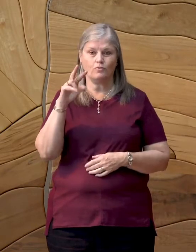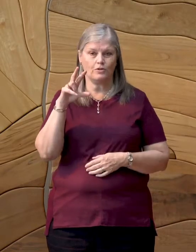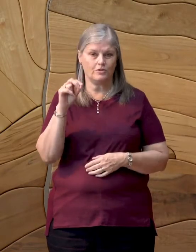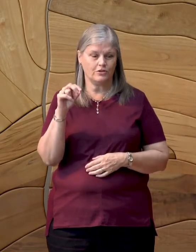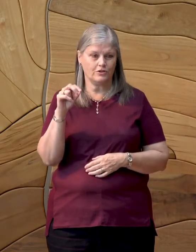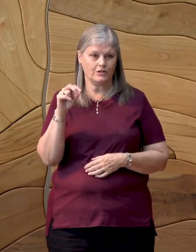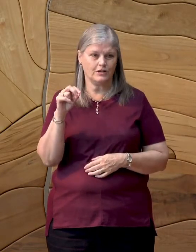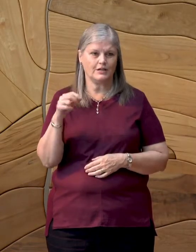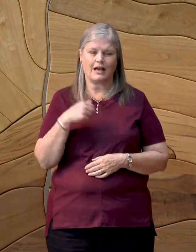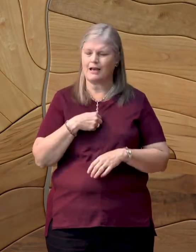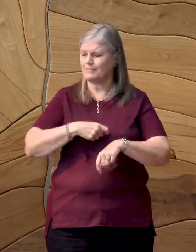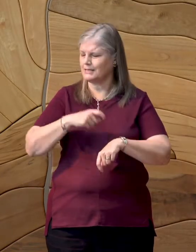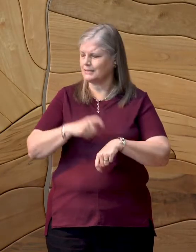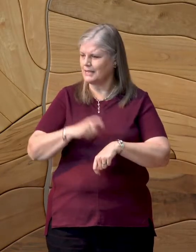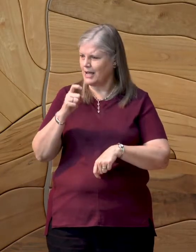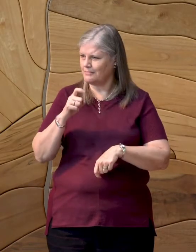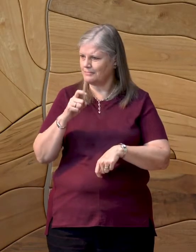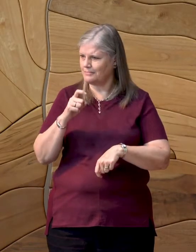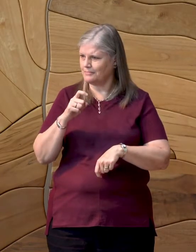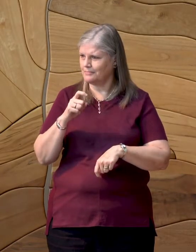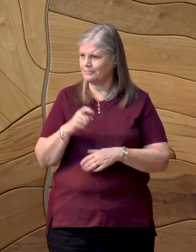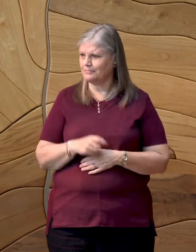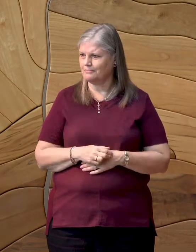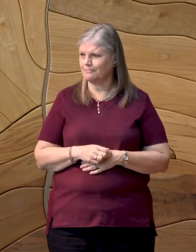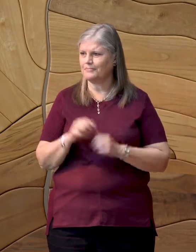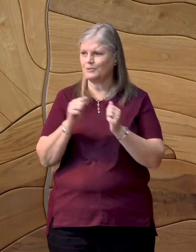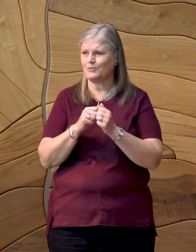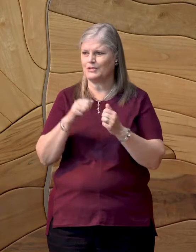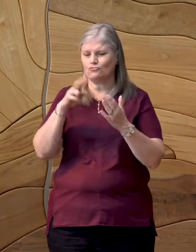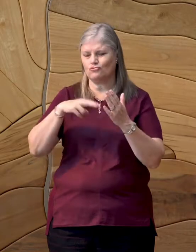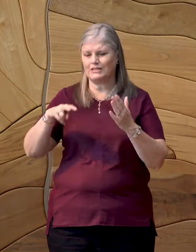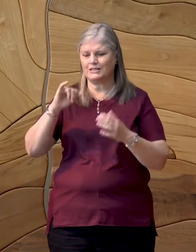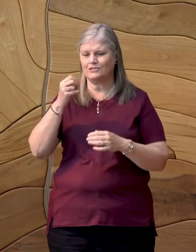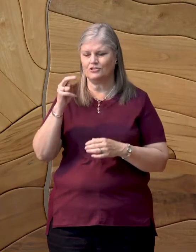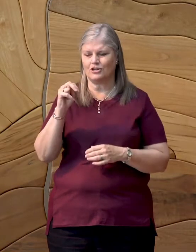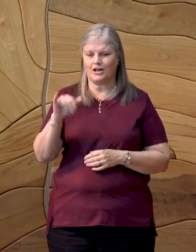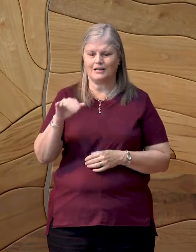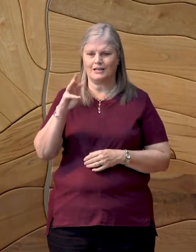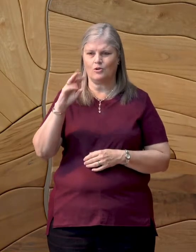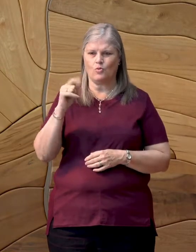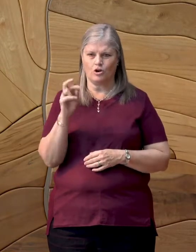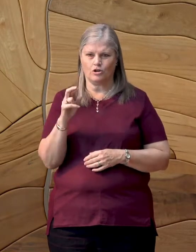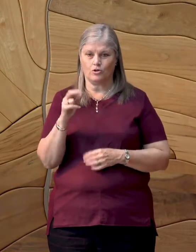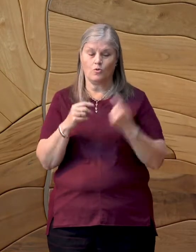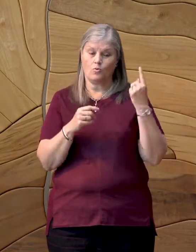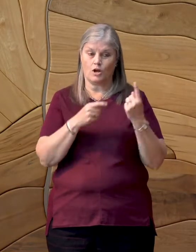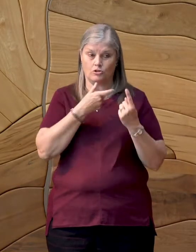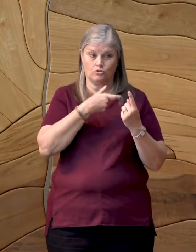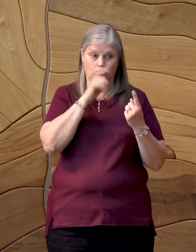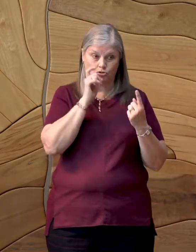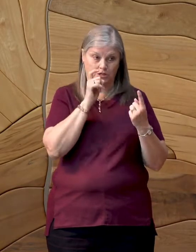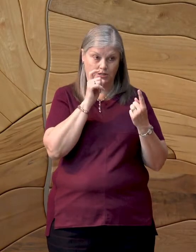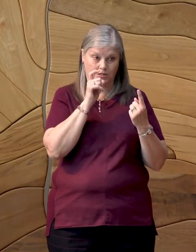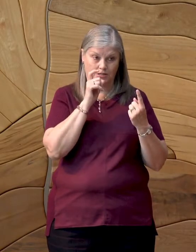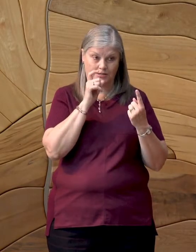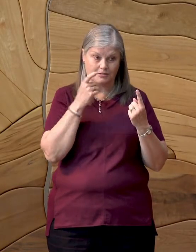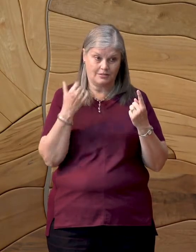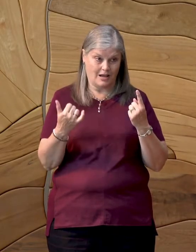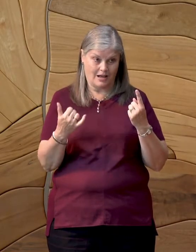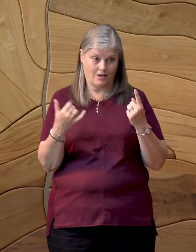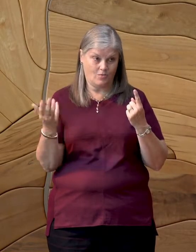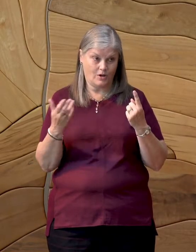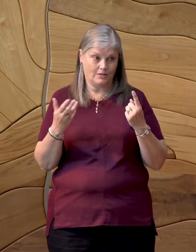I'm right on time with Johnny Walker. The one drink I allow myself these days,